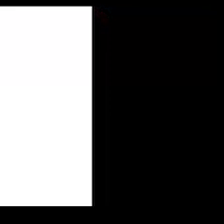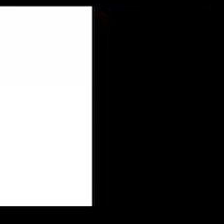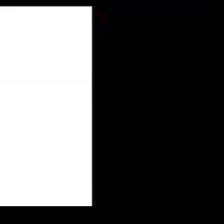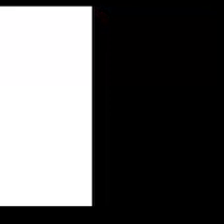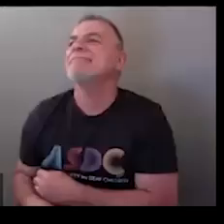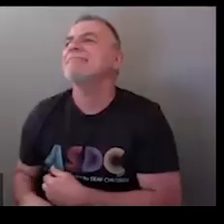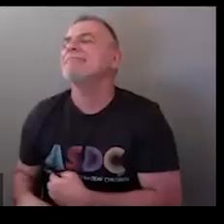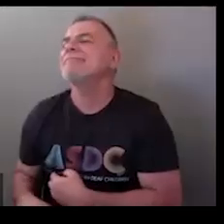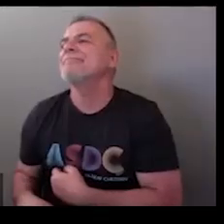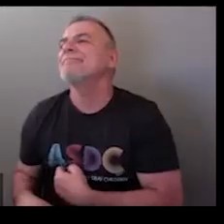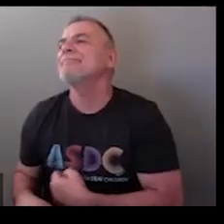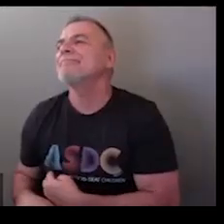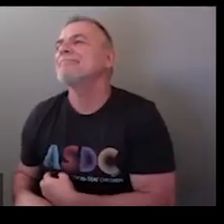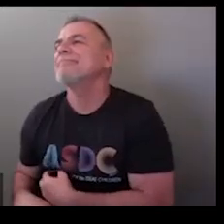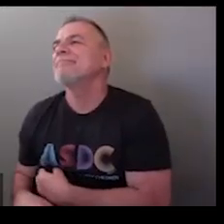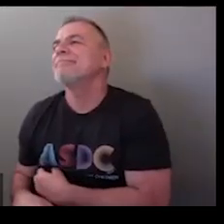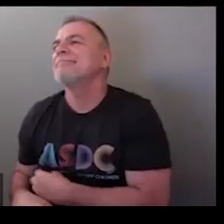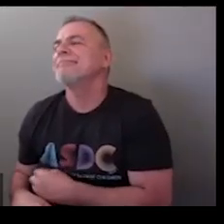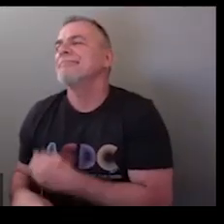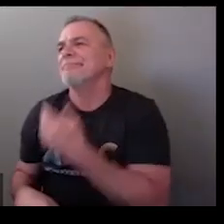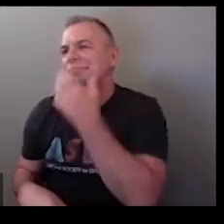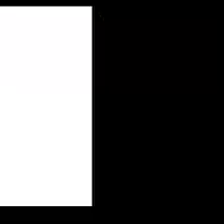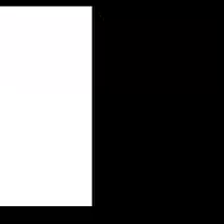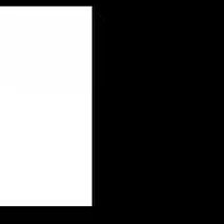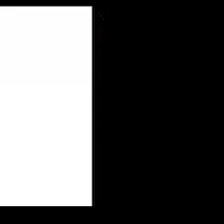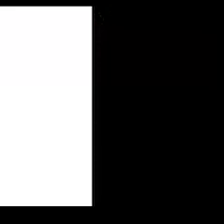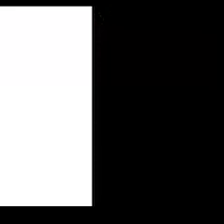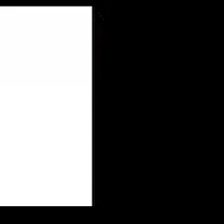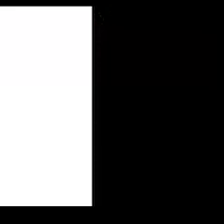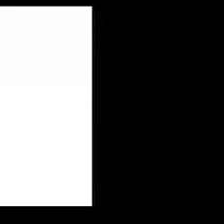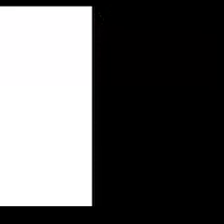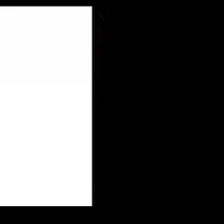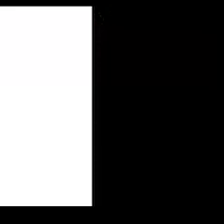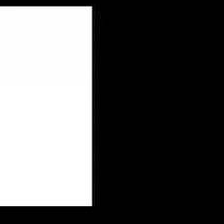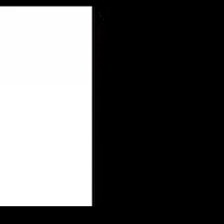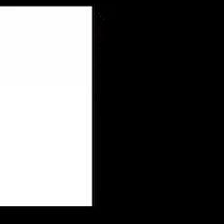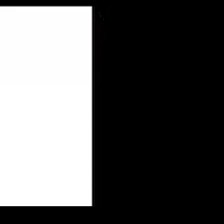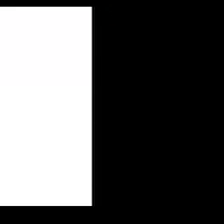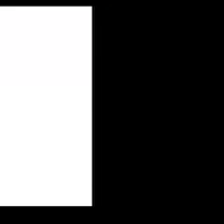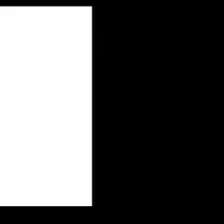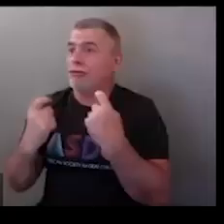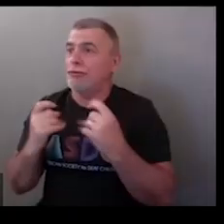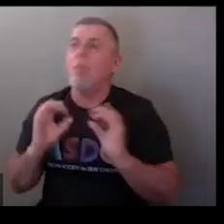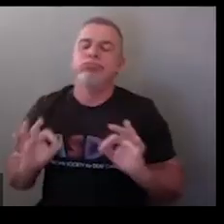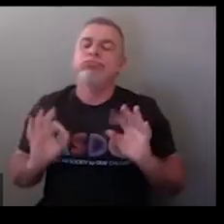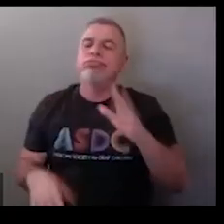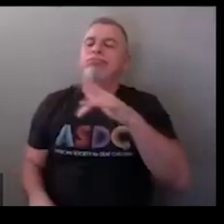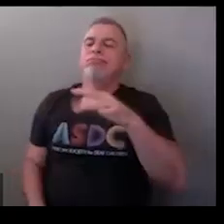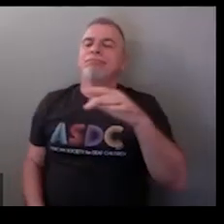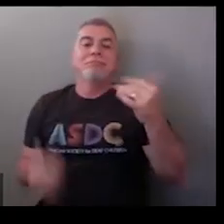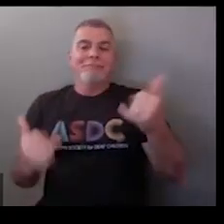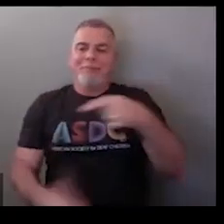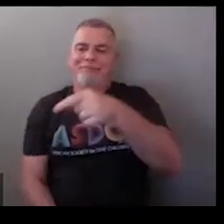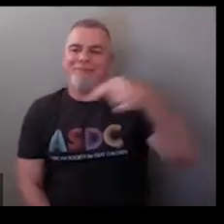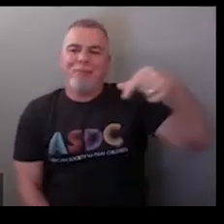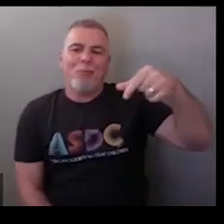sherry sherry question or we good no questions okay okay okay okay